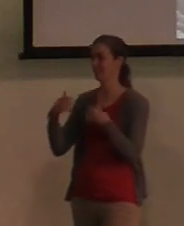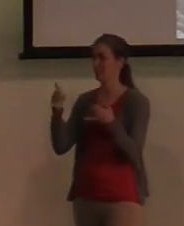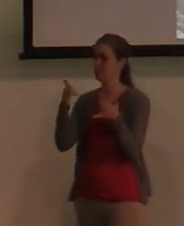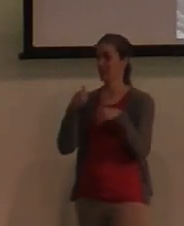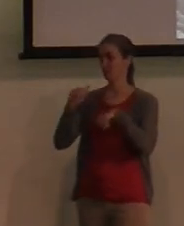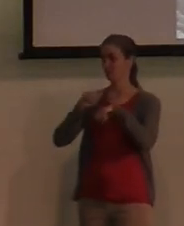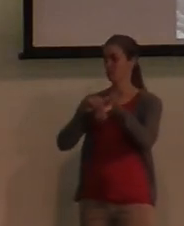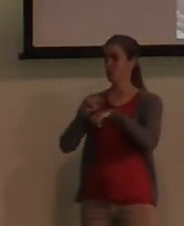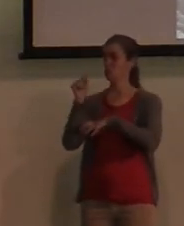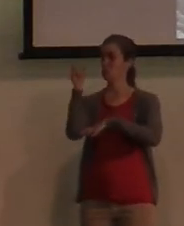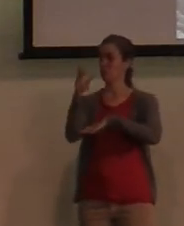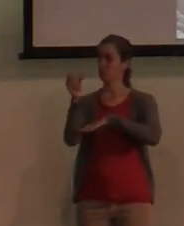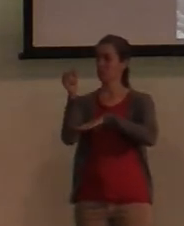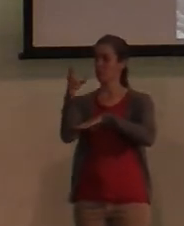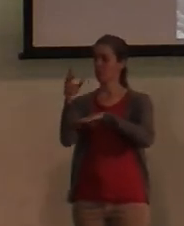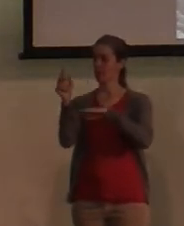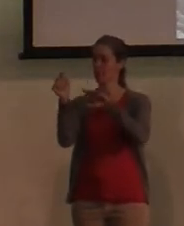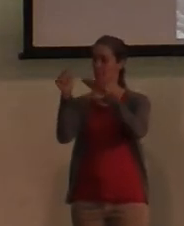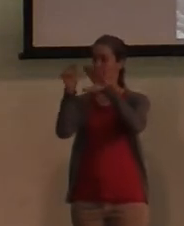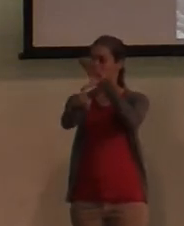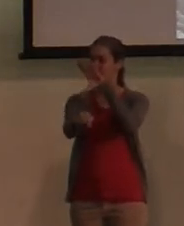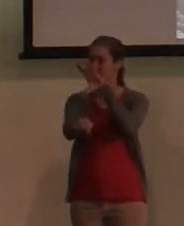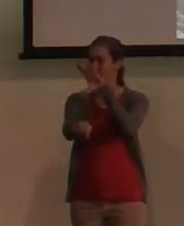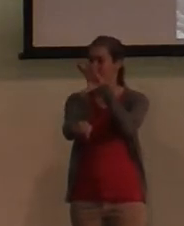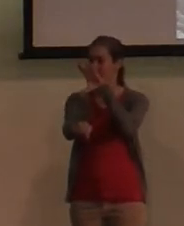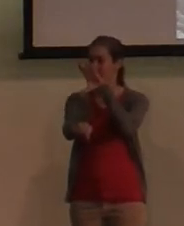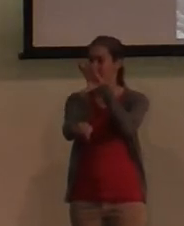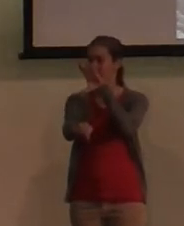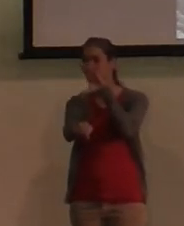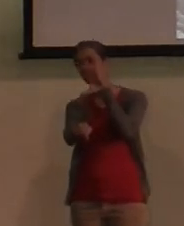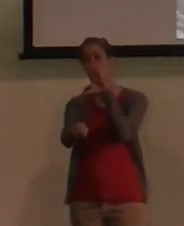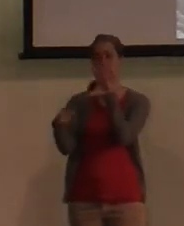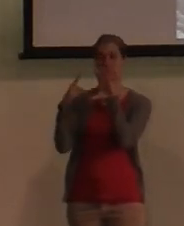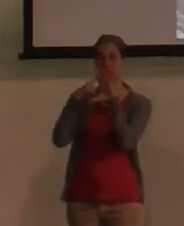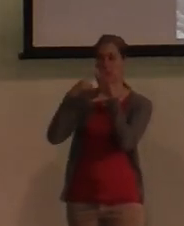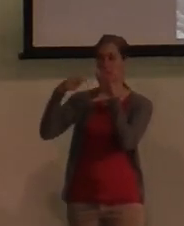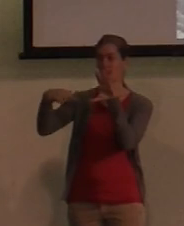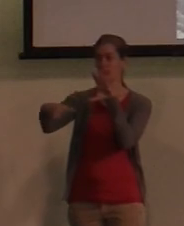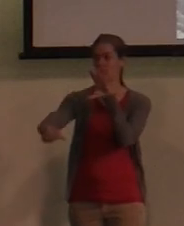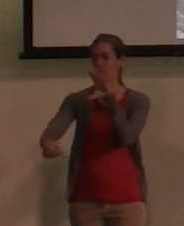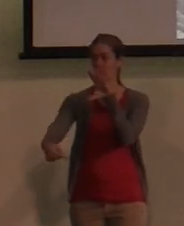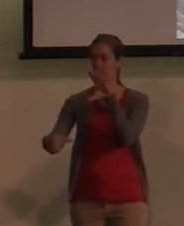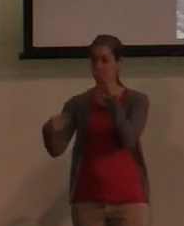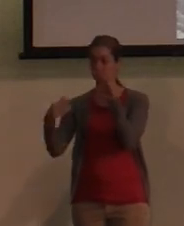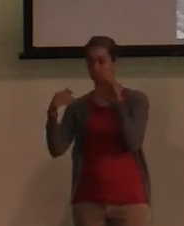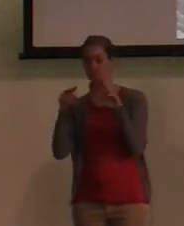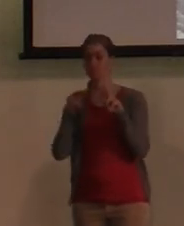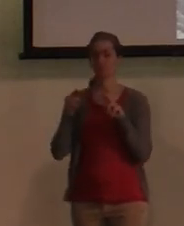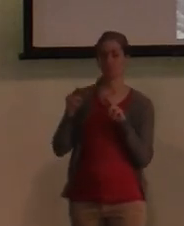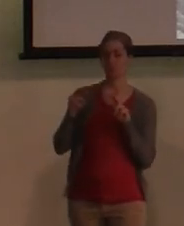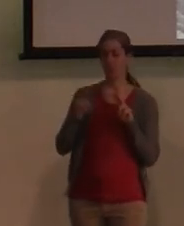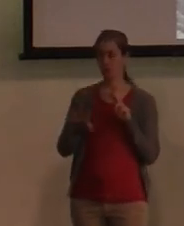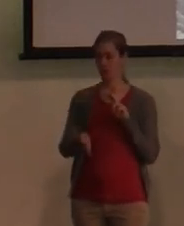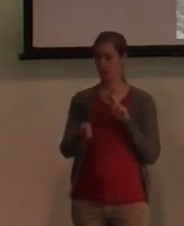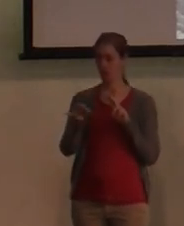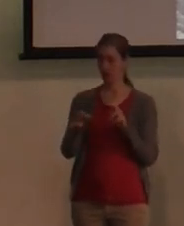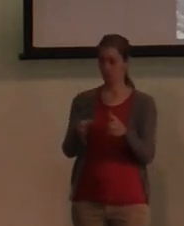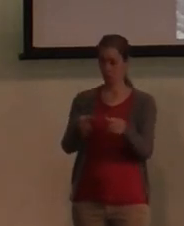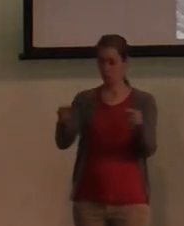scrolls. But the reason why this find was so powerful is because before the earliest manuscripts that we had were maybe